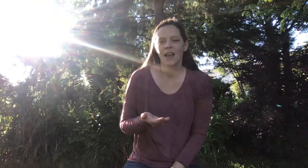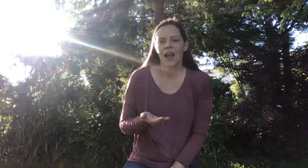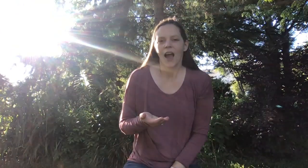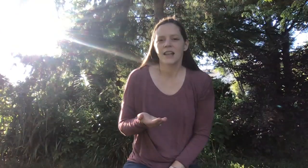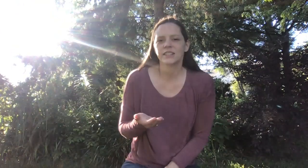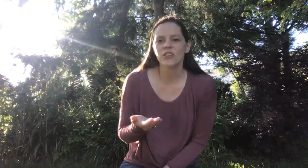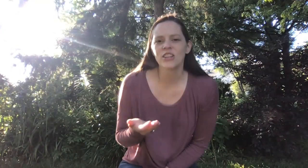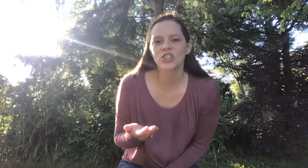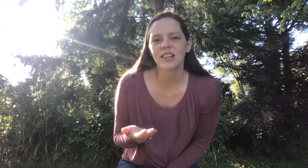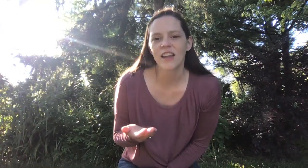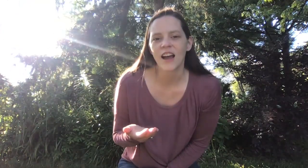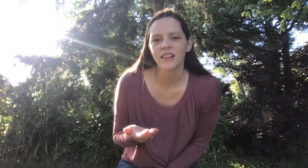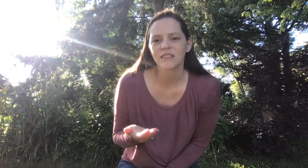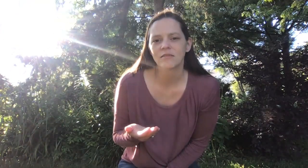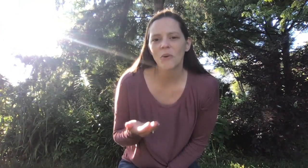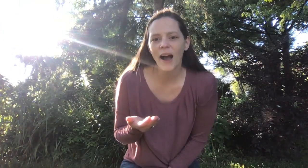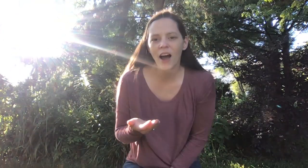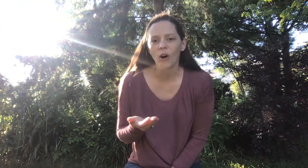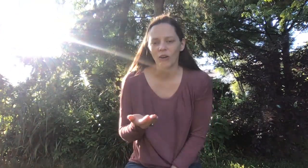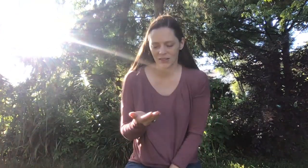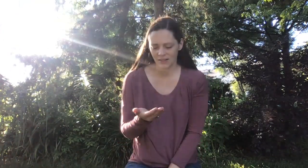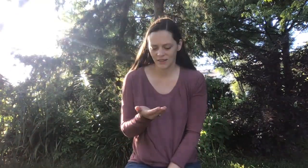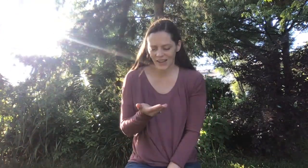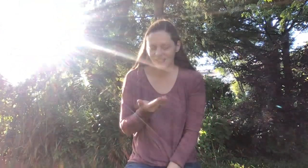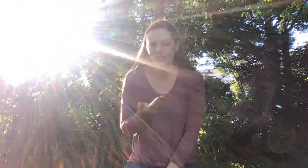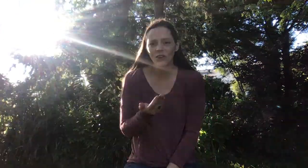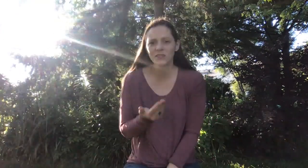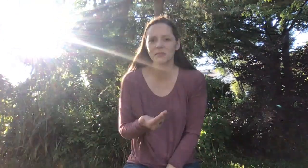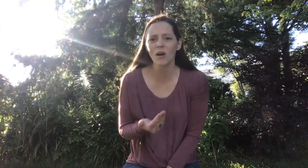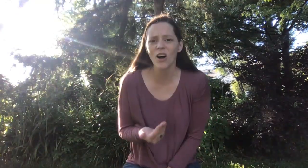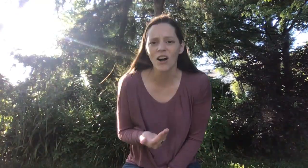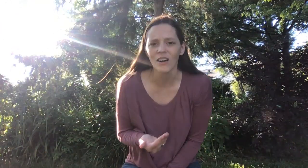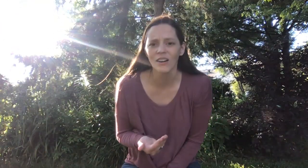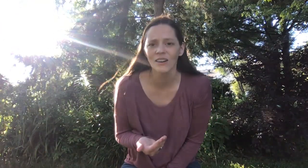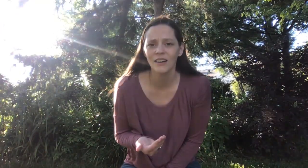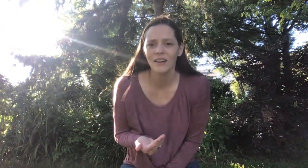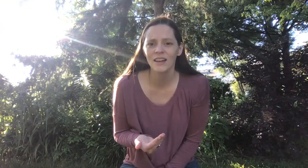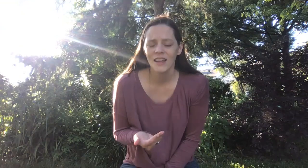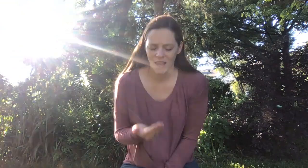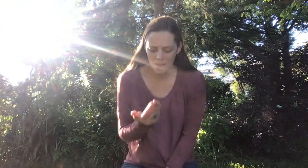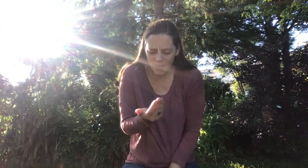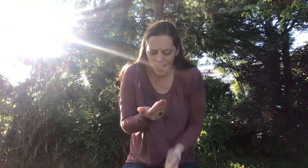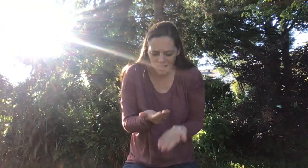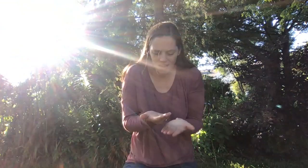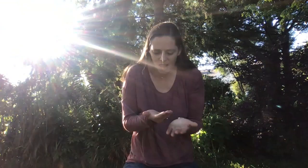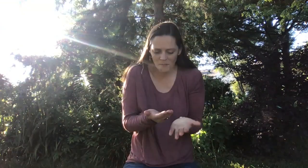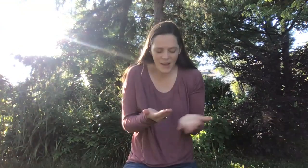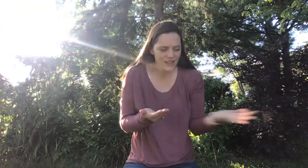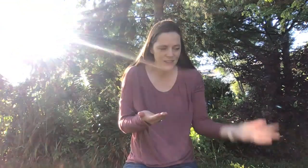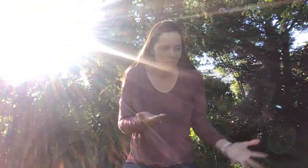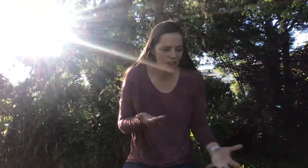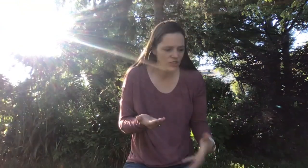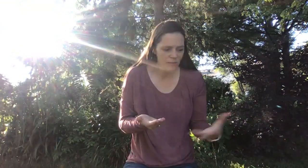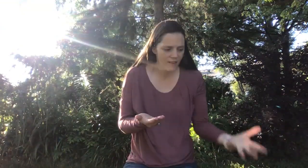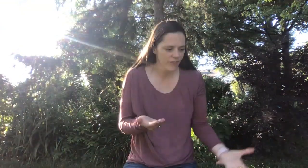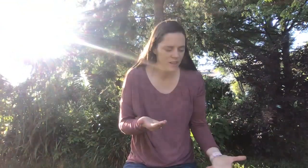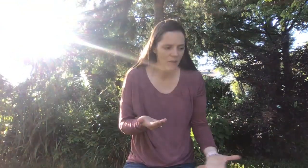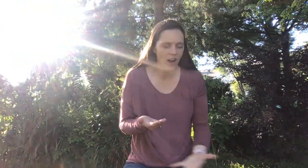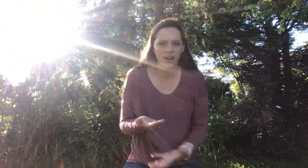And so then she thought, wow, it's so small. It might, it might get smashed. It might fall apart.